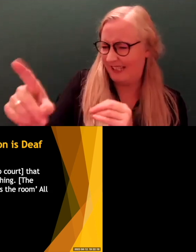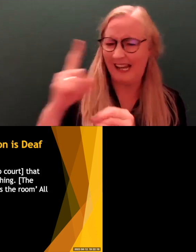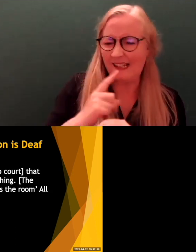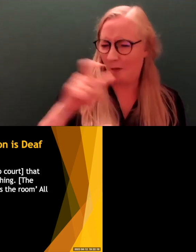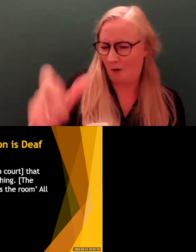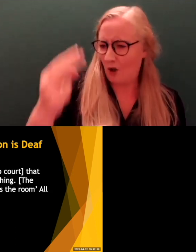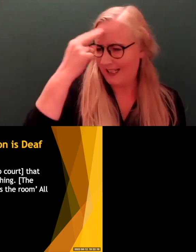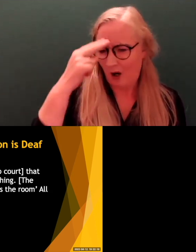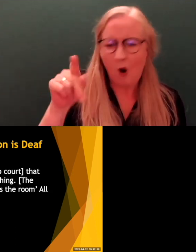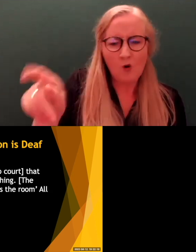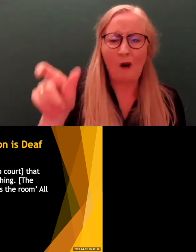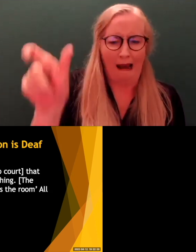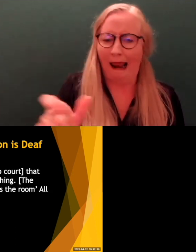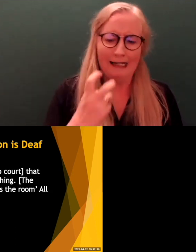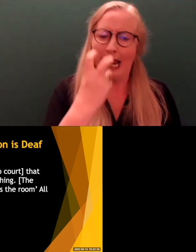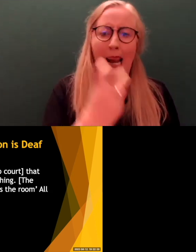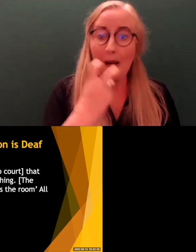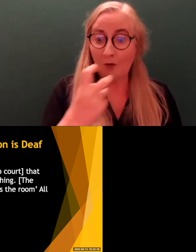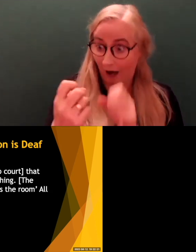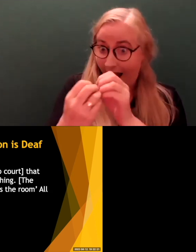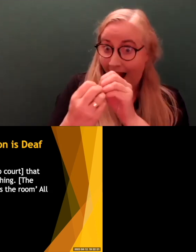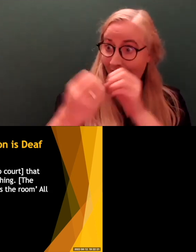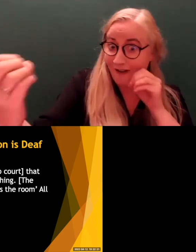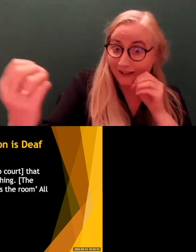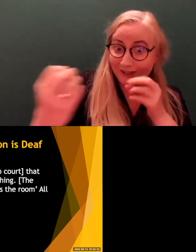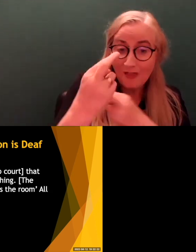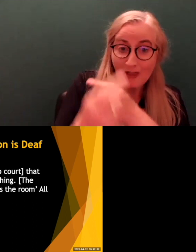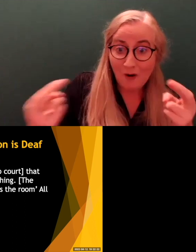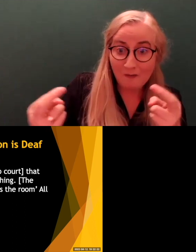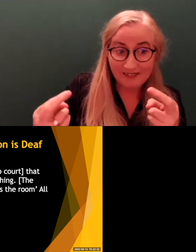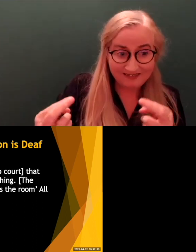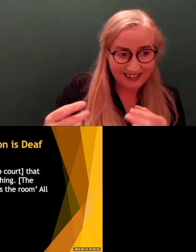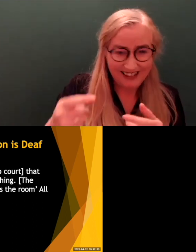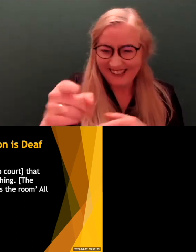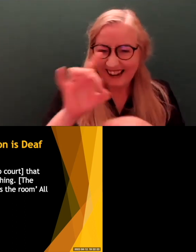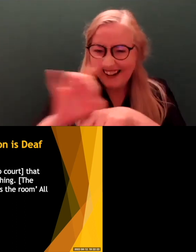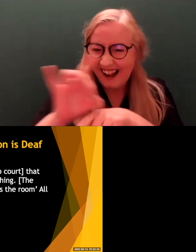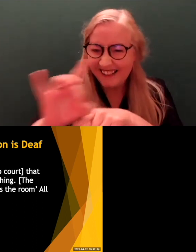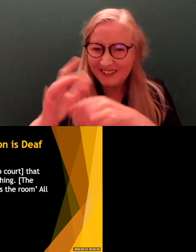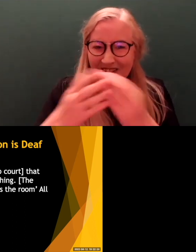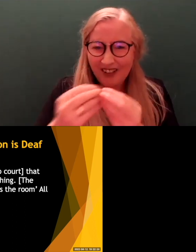client is lip reading from across the room. All this sort of stuff. So again, the context here.